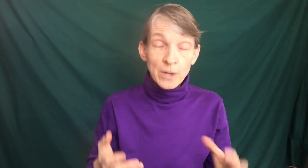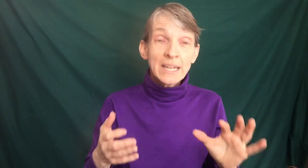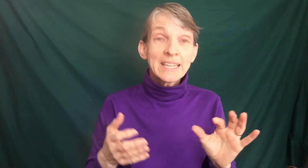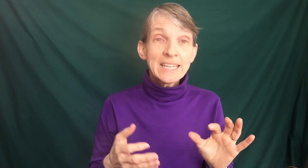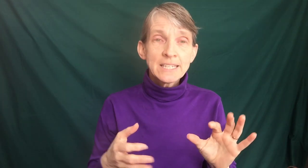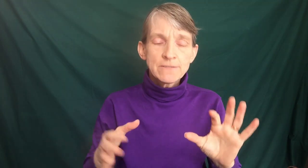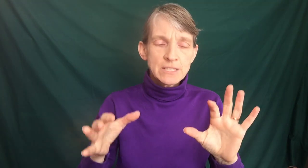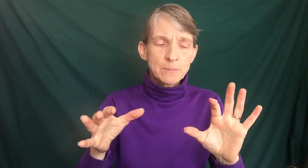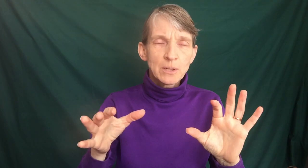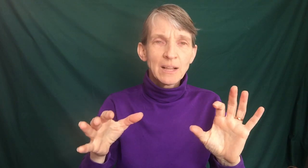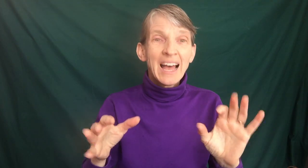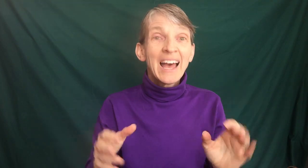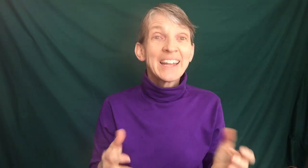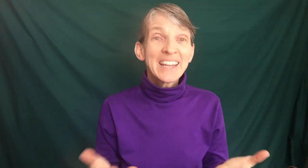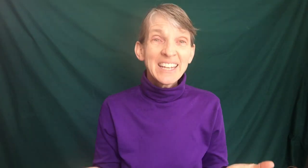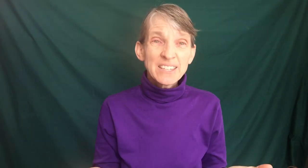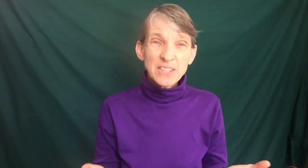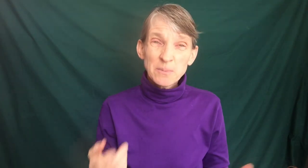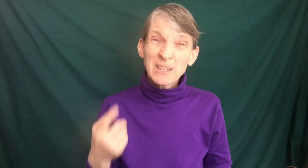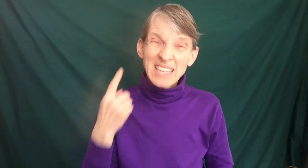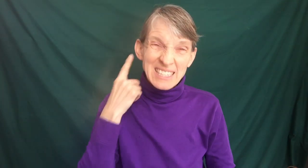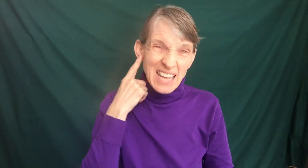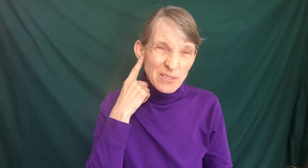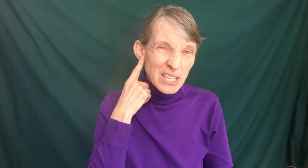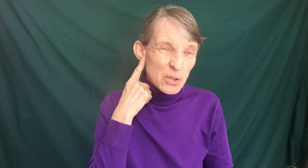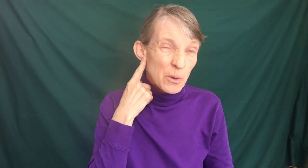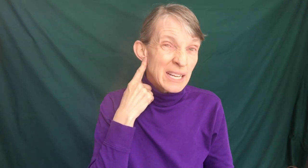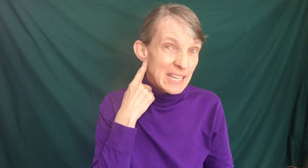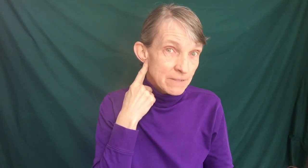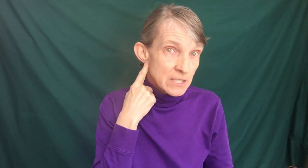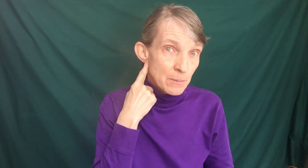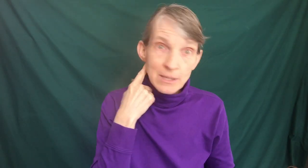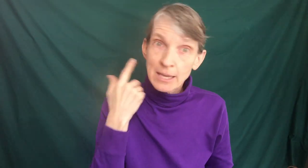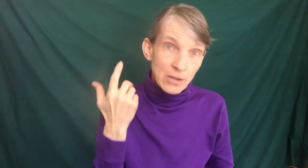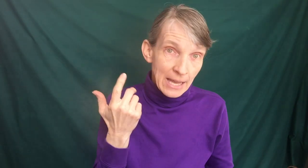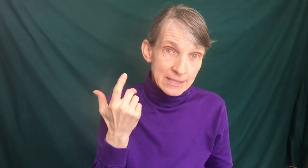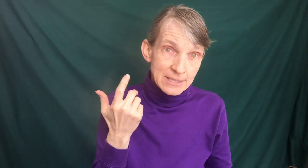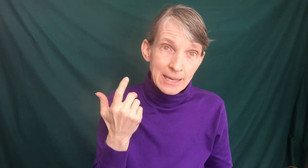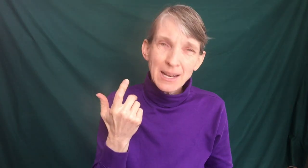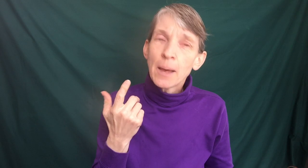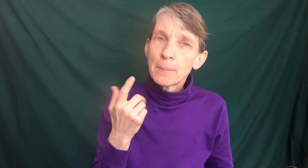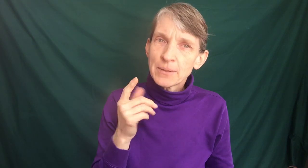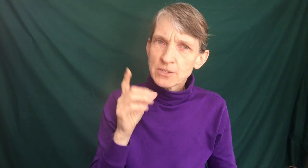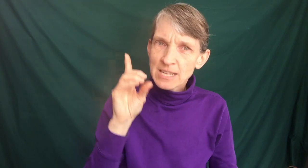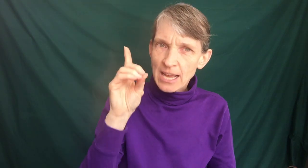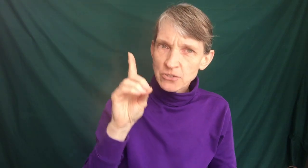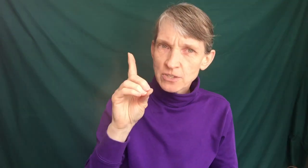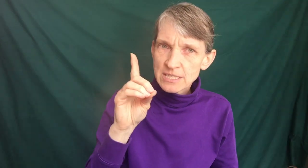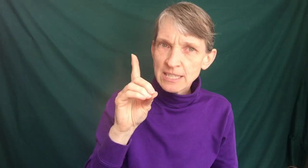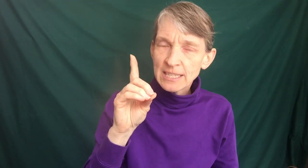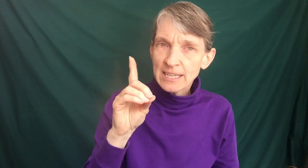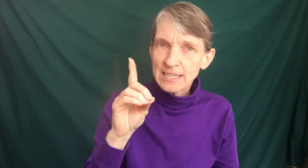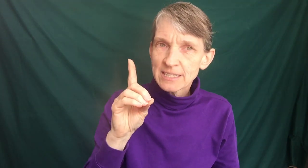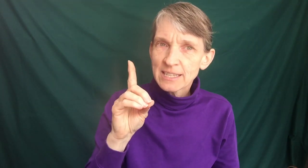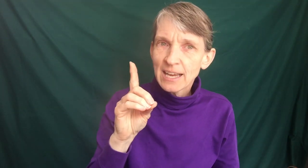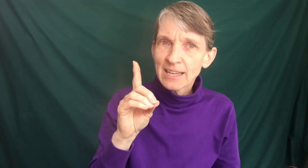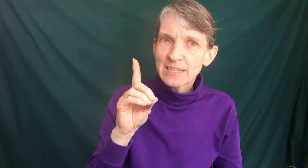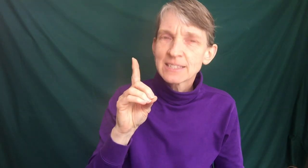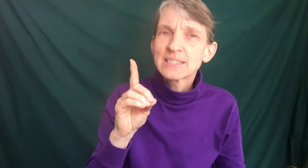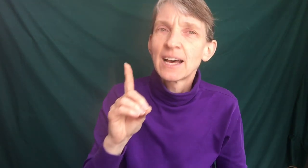word, indivisible. And indivisible, it sounds like the word invisible, like you can't see it, but there's an extra D in it and it's,